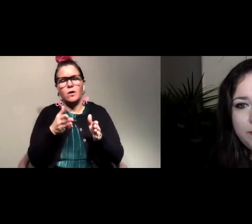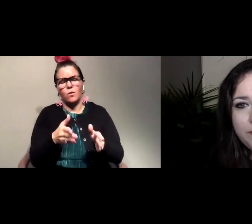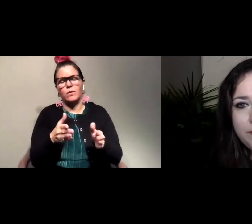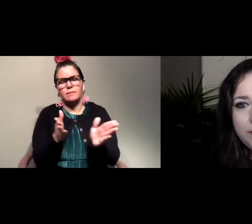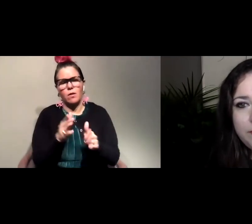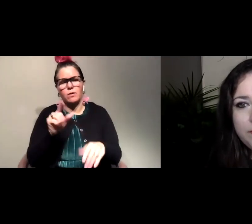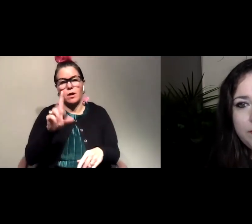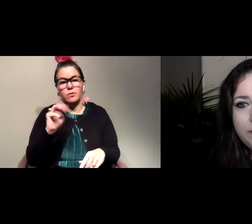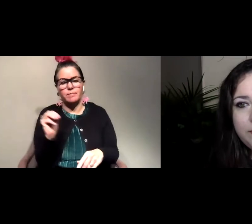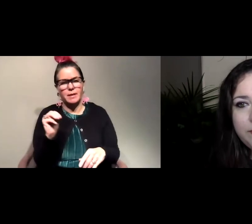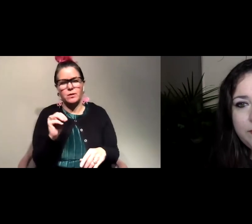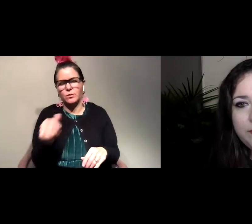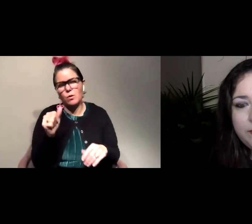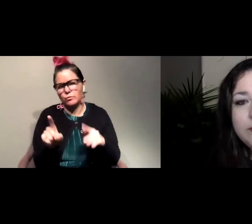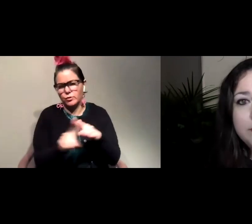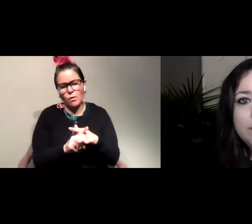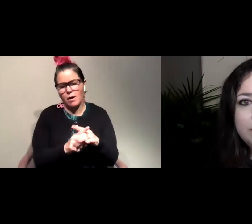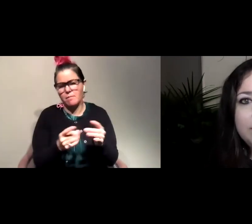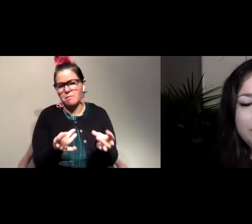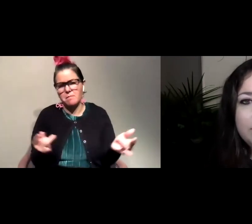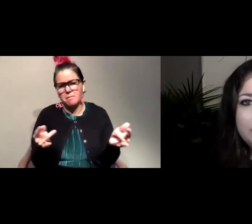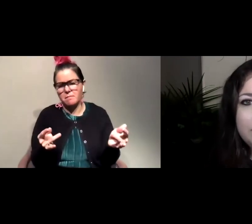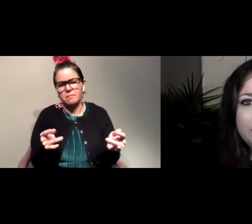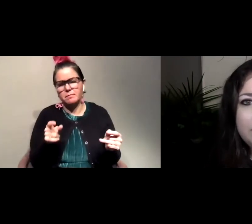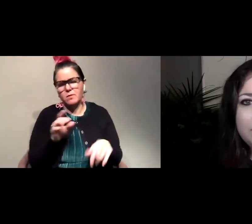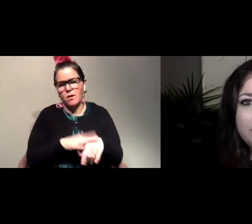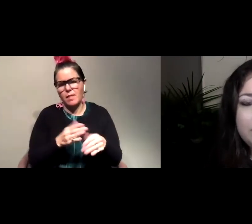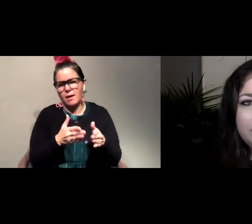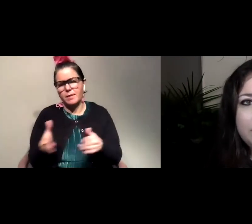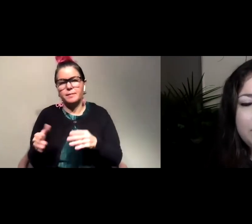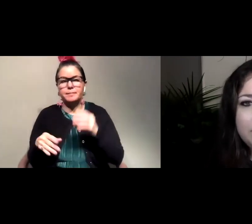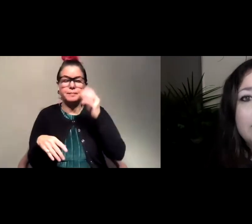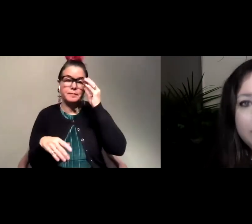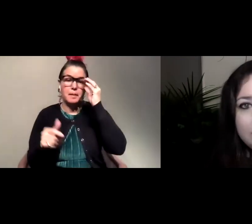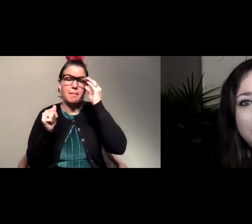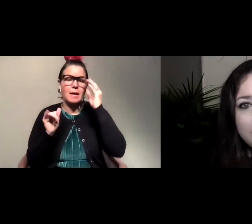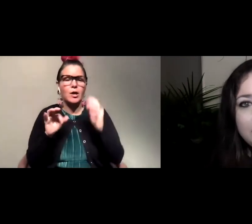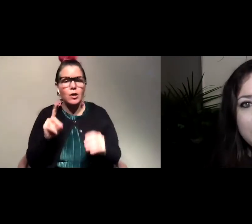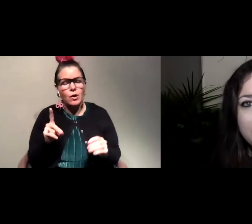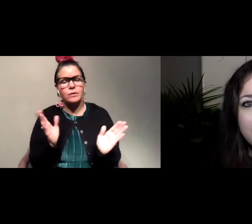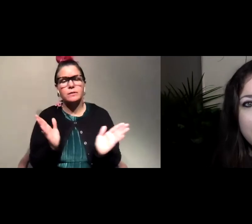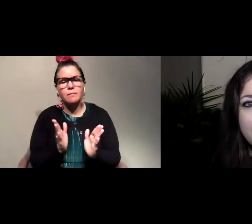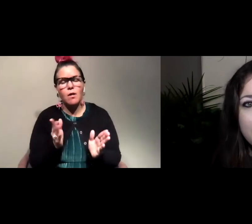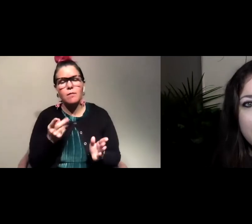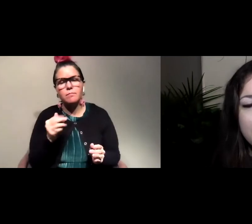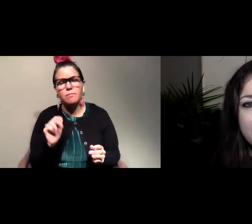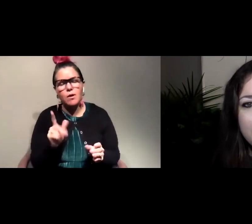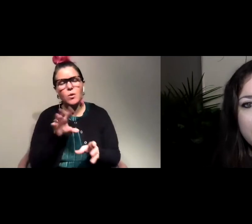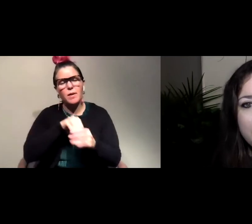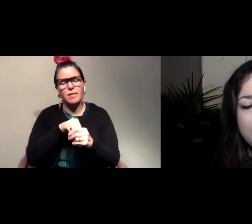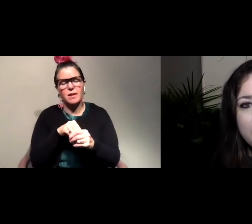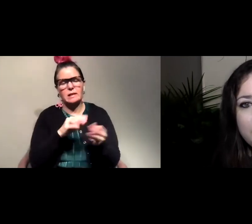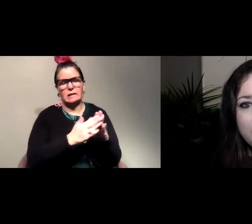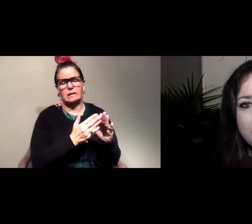isn't going to be picked up by this plan so things like our backyard and our smaller parks within the urban core